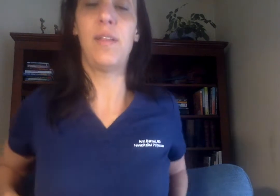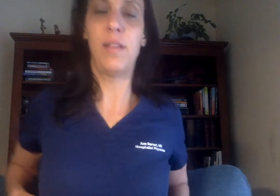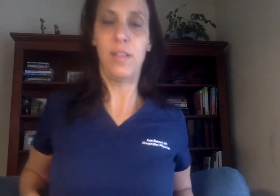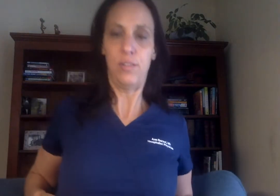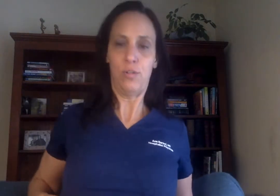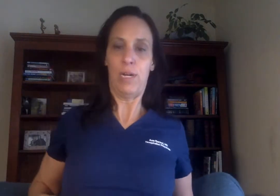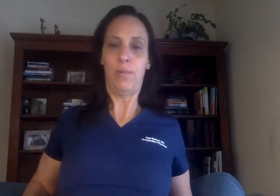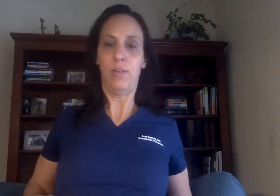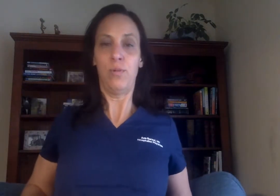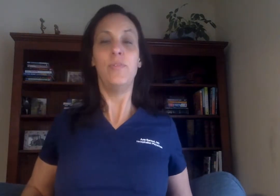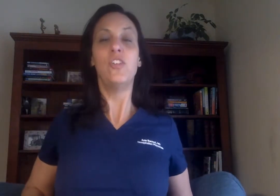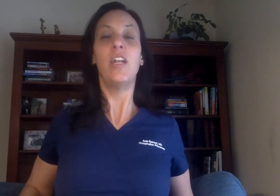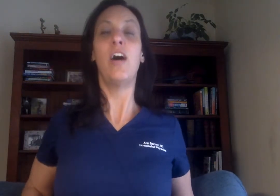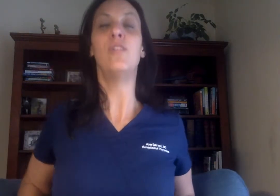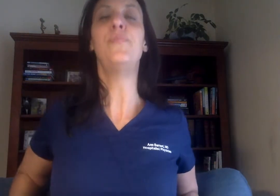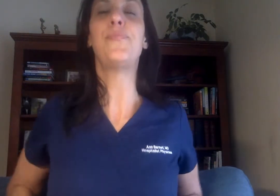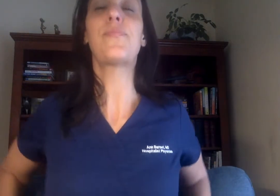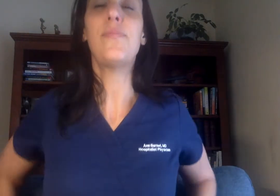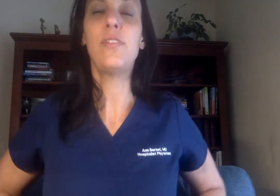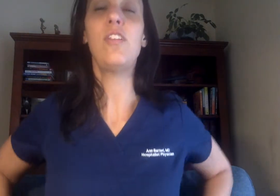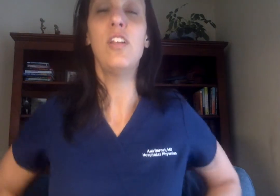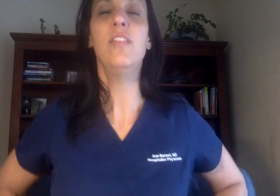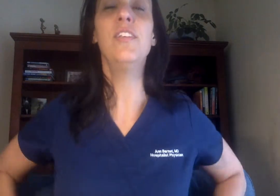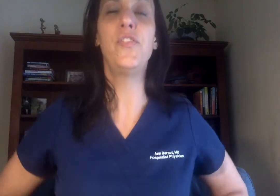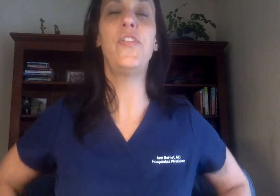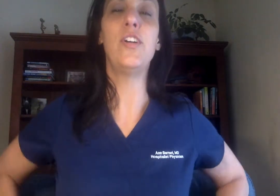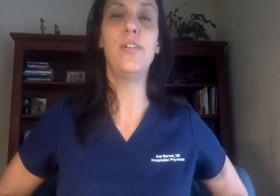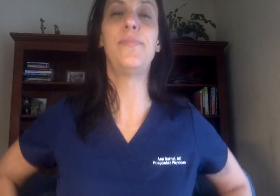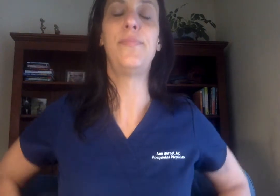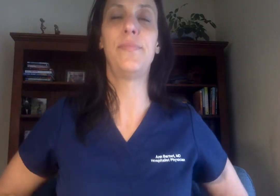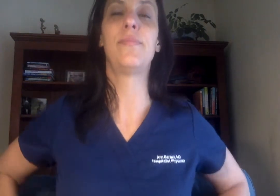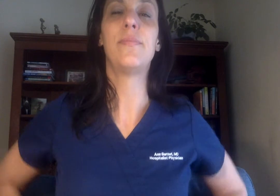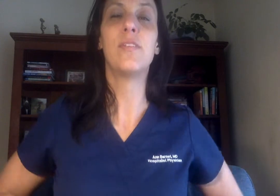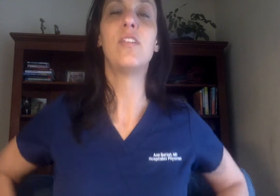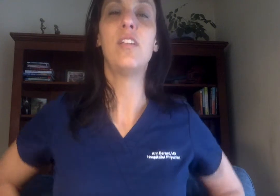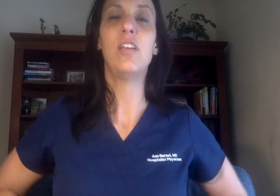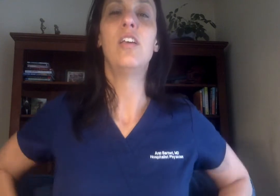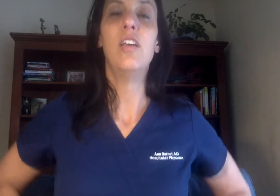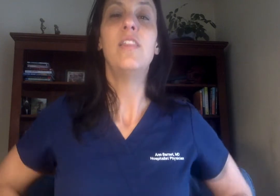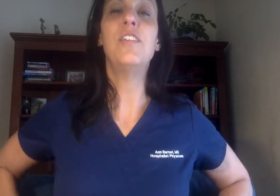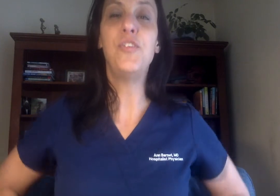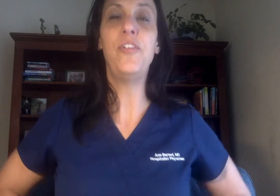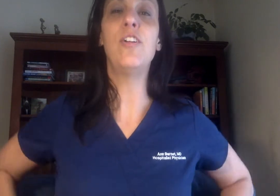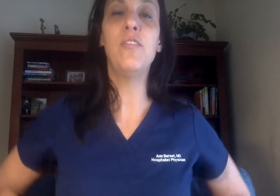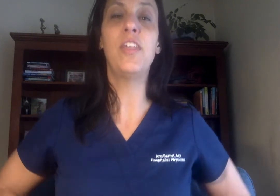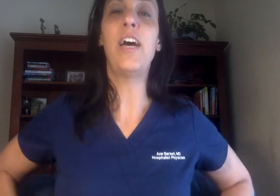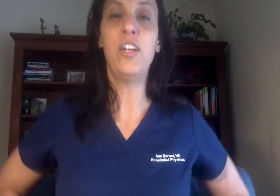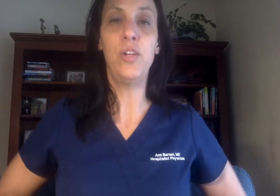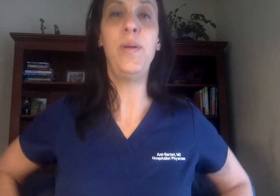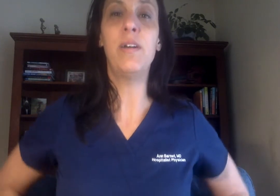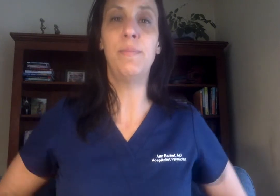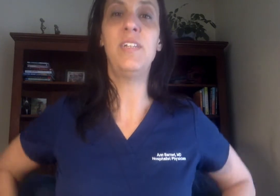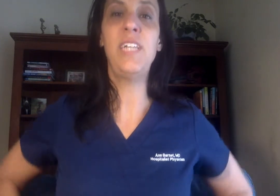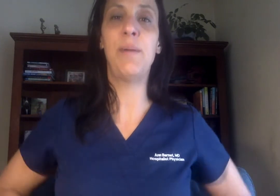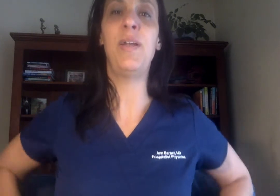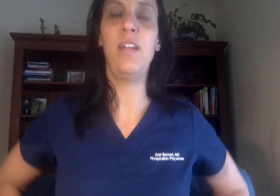So right where the ribs jet out. This fear. This fear that I could become contaminated